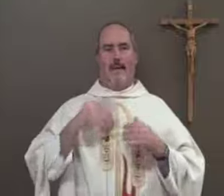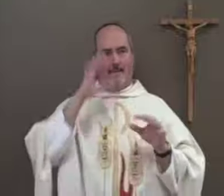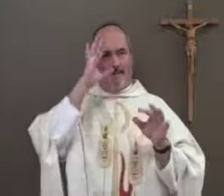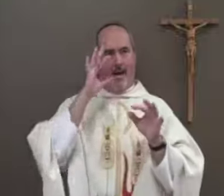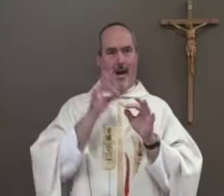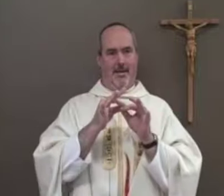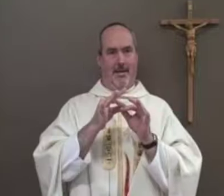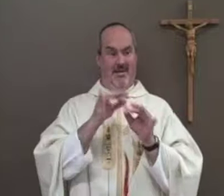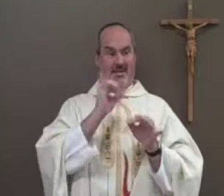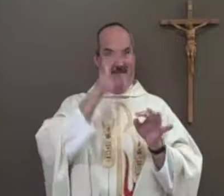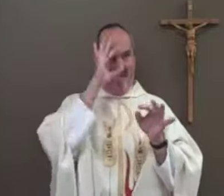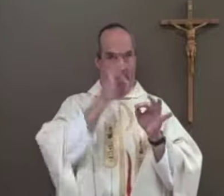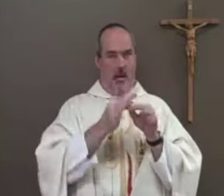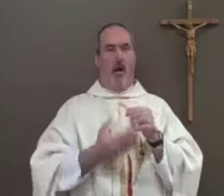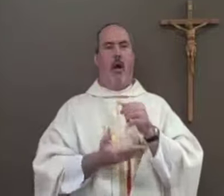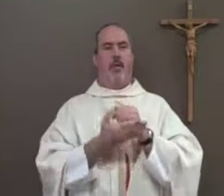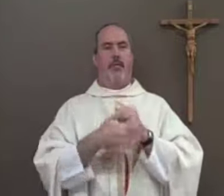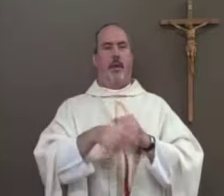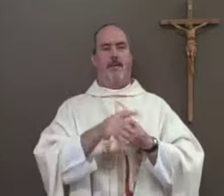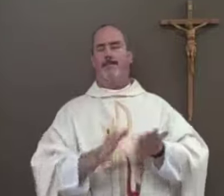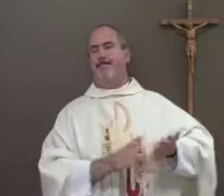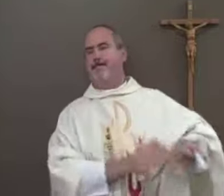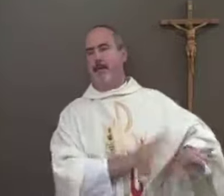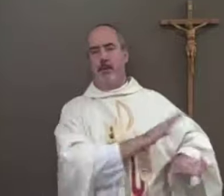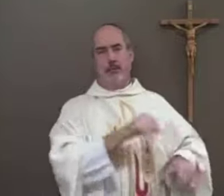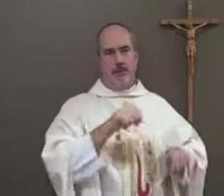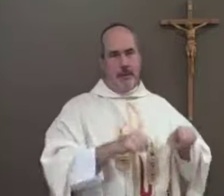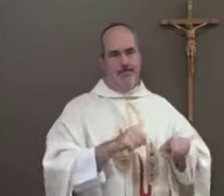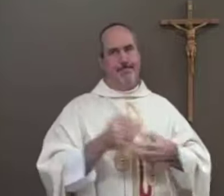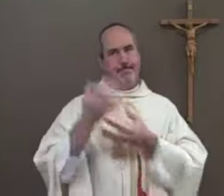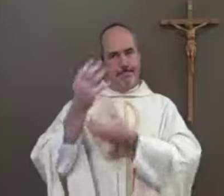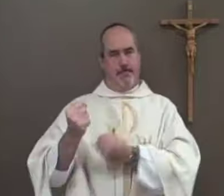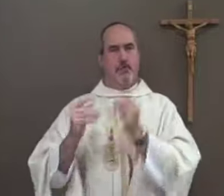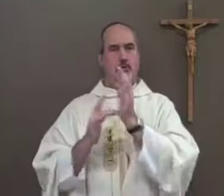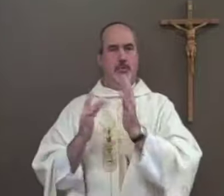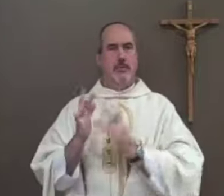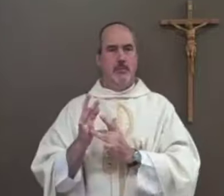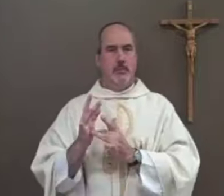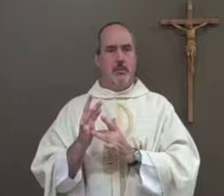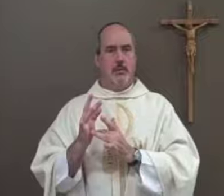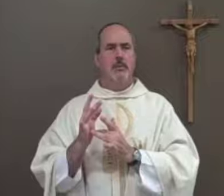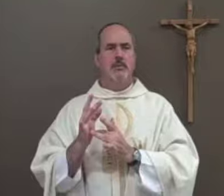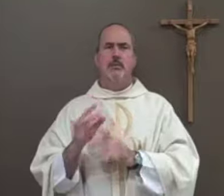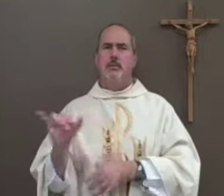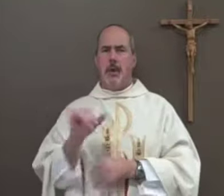But they also had faith. The faith helped them push those doubts away and trust in Jesus.